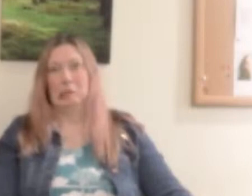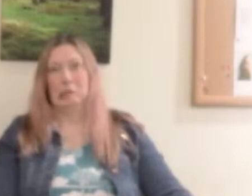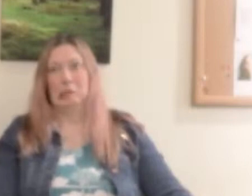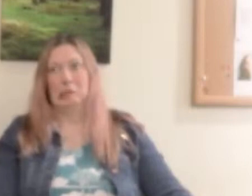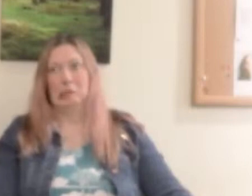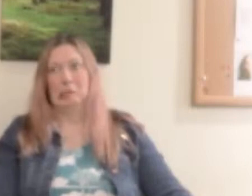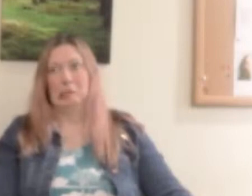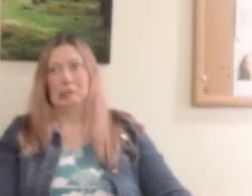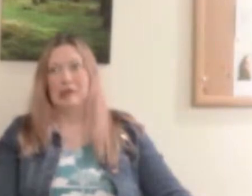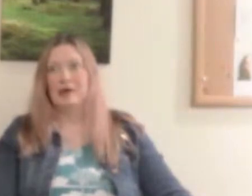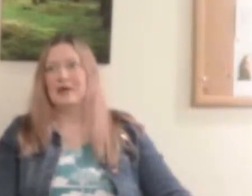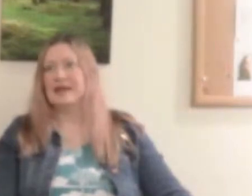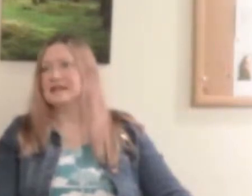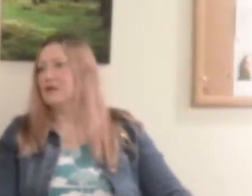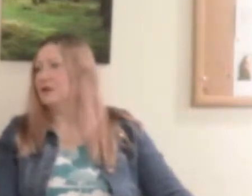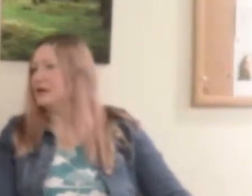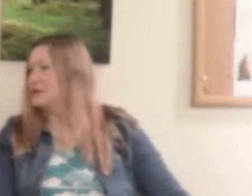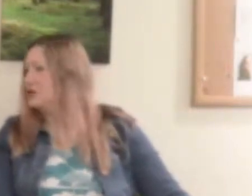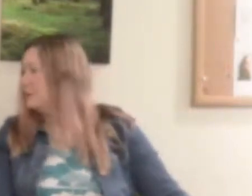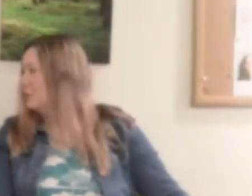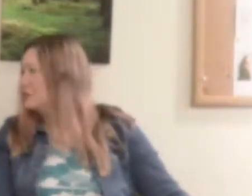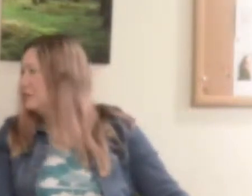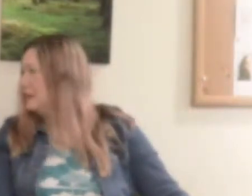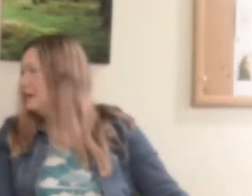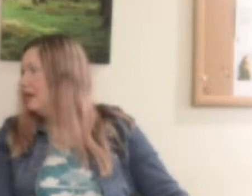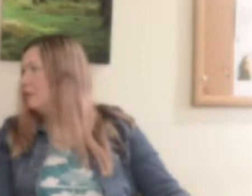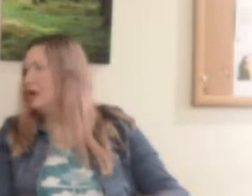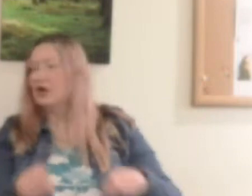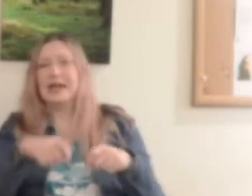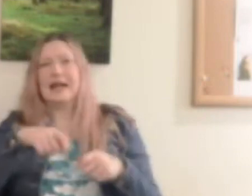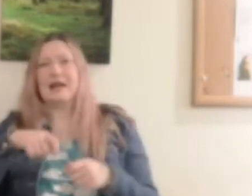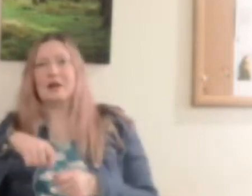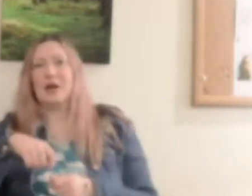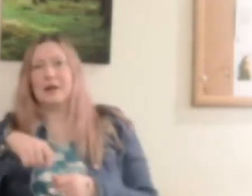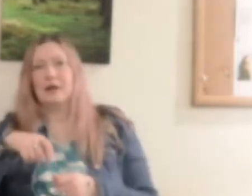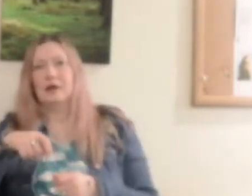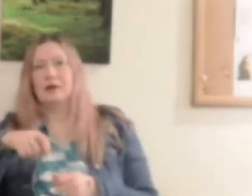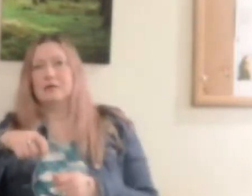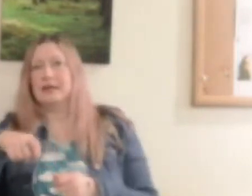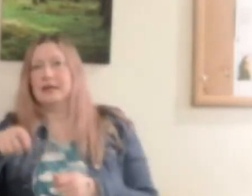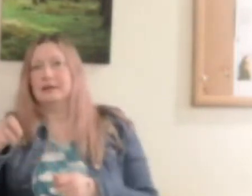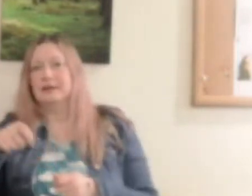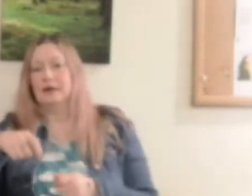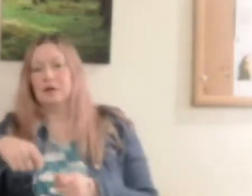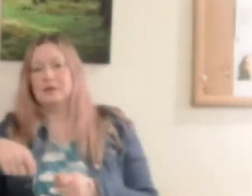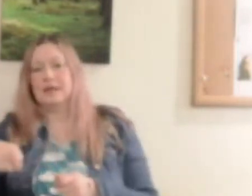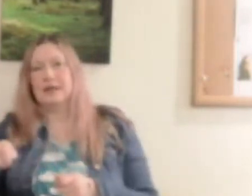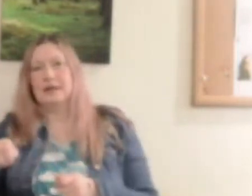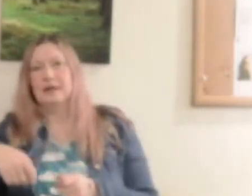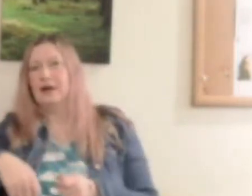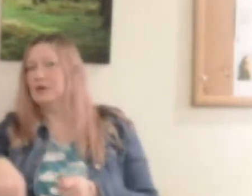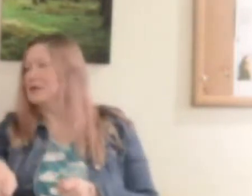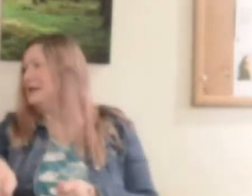well, it's... I feel like it's a checkbox for me. I'm like looking at it and going, oh dear. Yes. Oh dear. Yes. Oh dear.